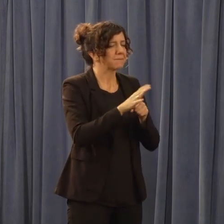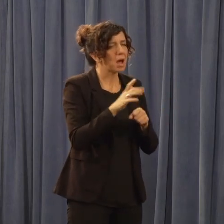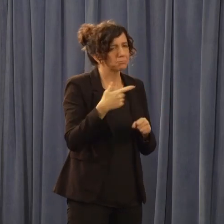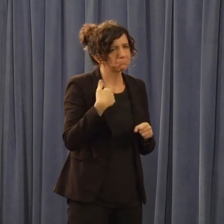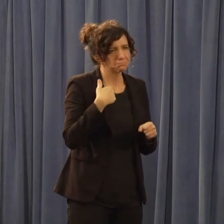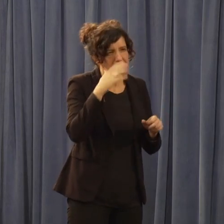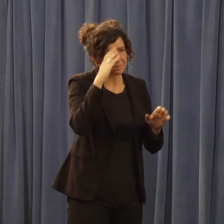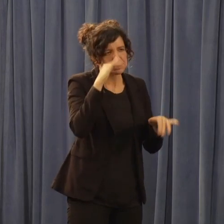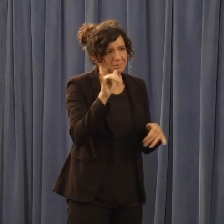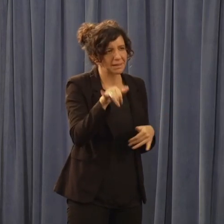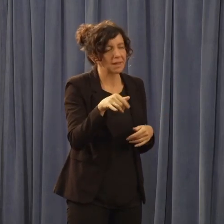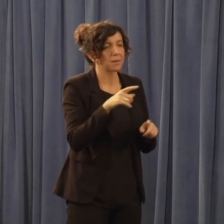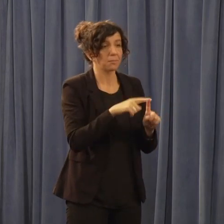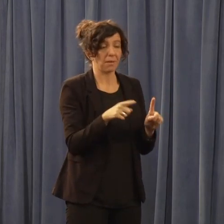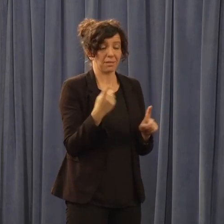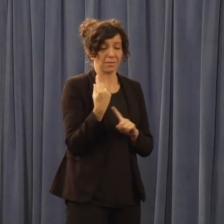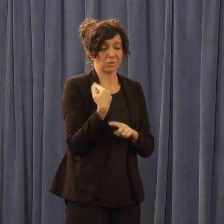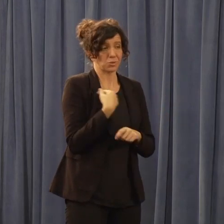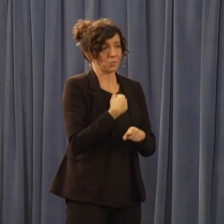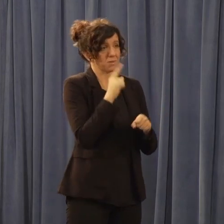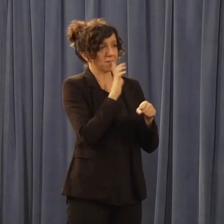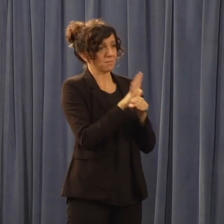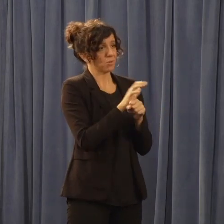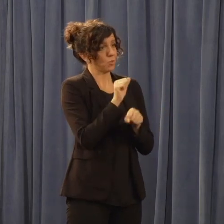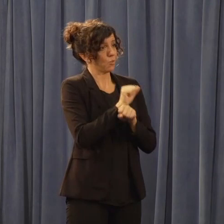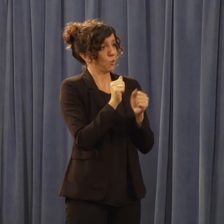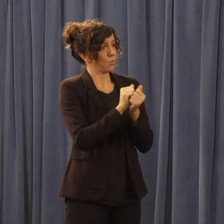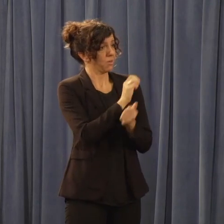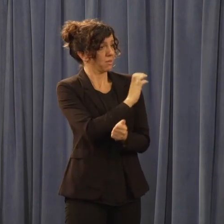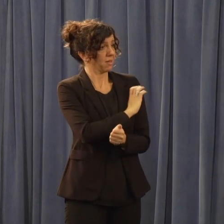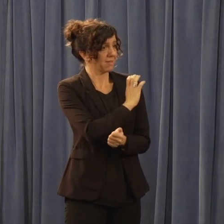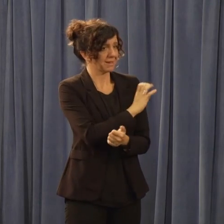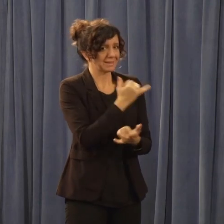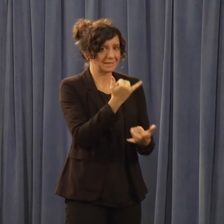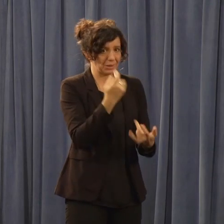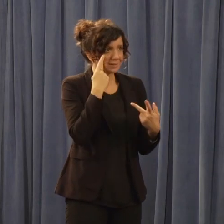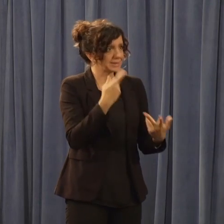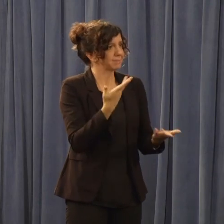we committed last year to work with the clinics. That commitment now is demonstrable.